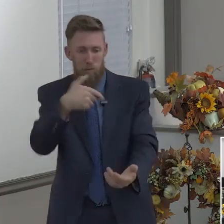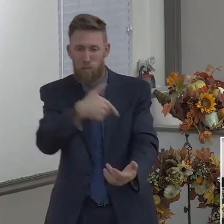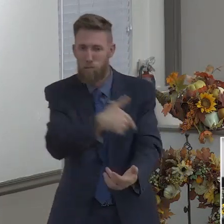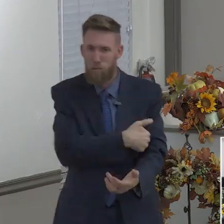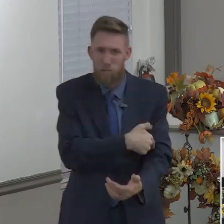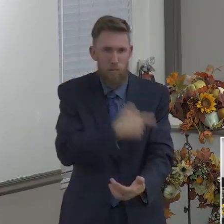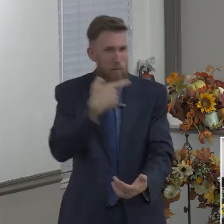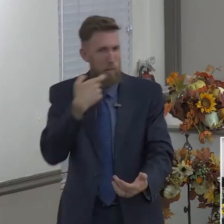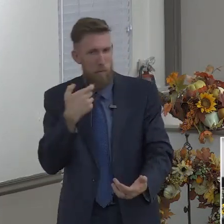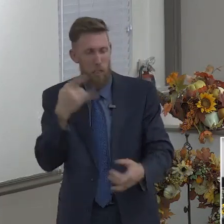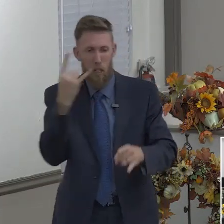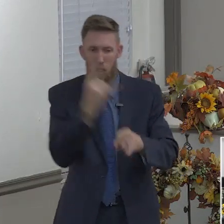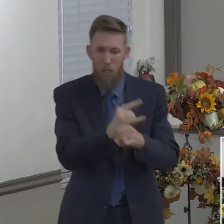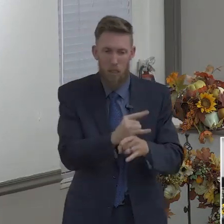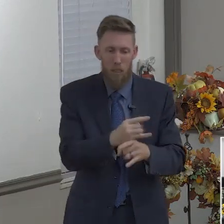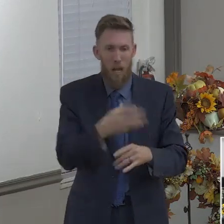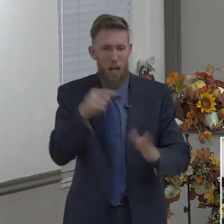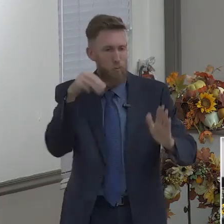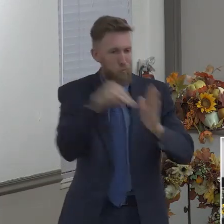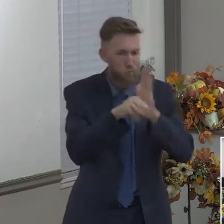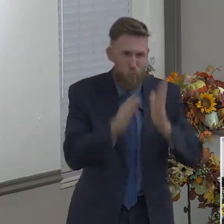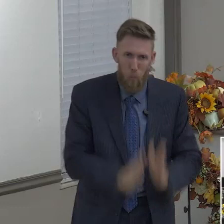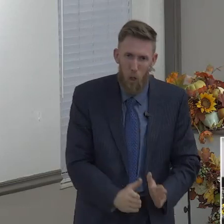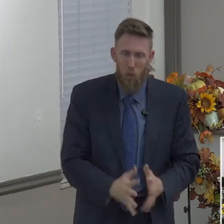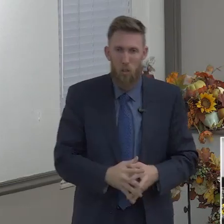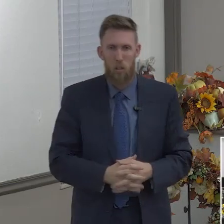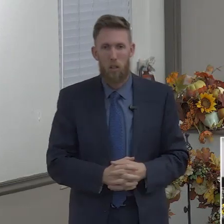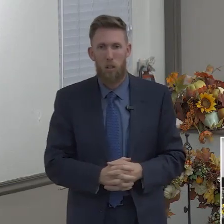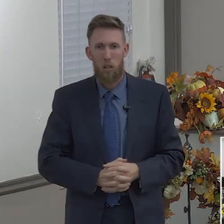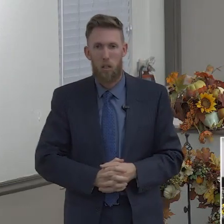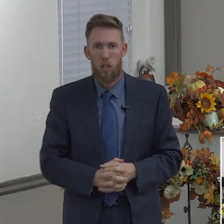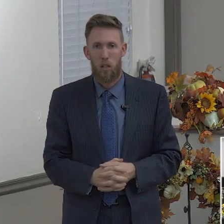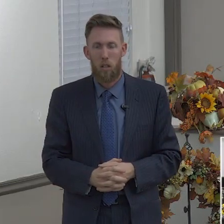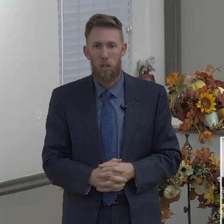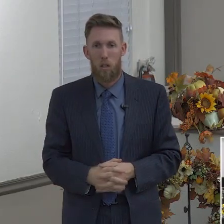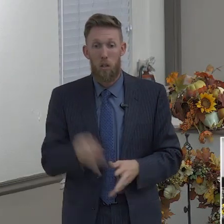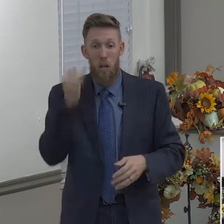sinners. And if we're not careful, that blindness will keep us from seeing that.